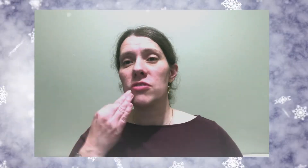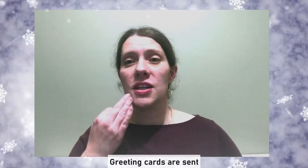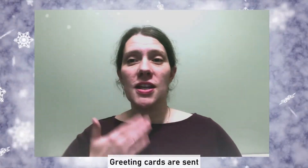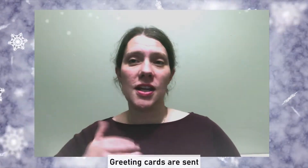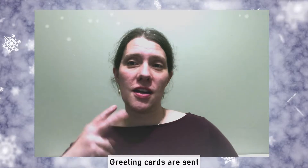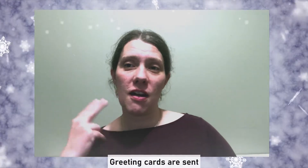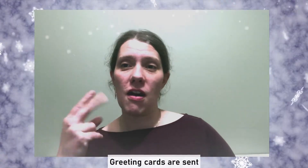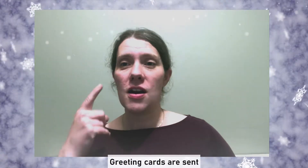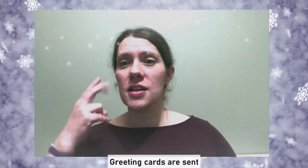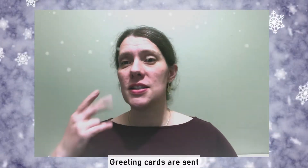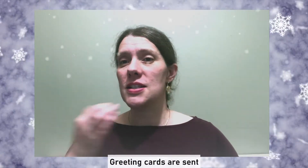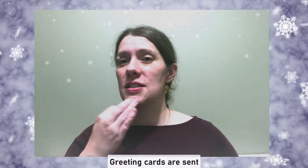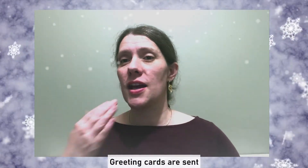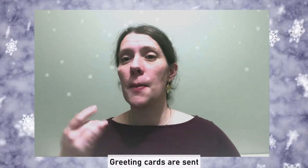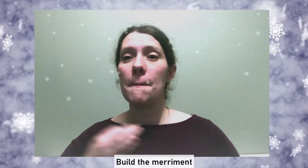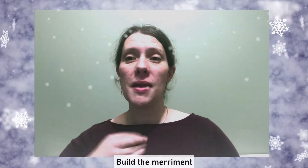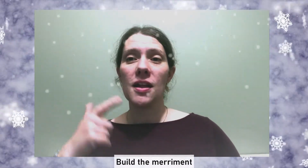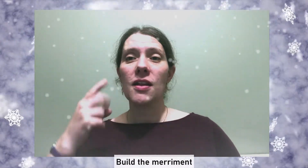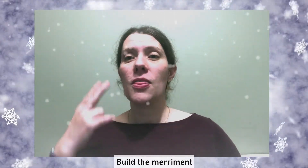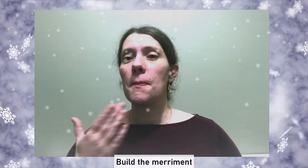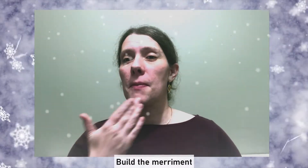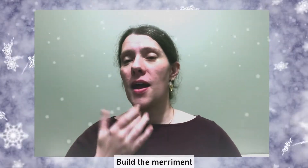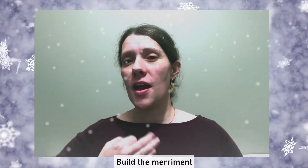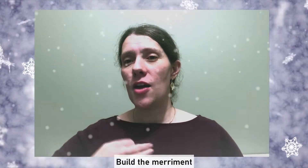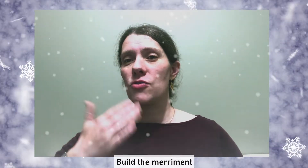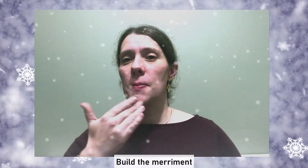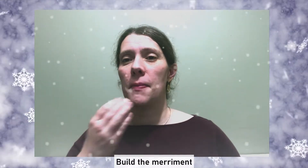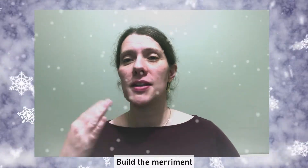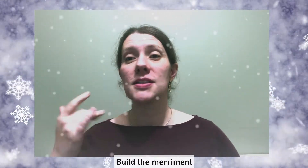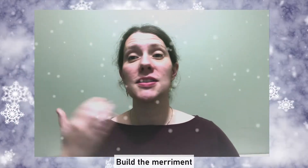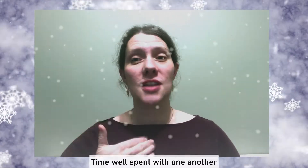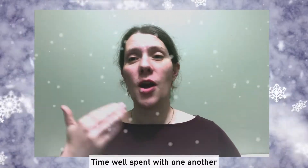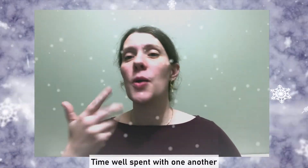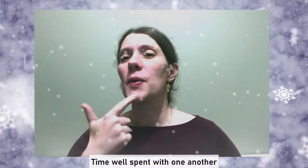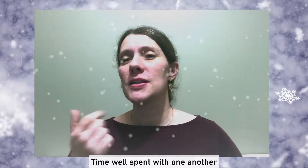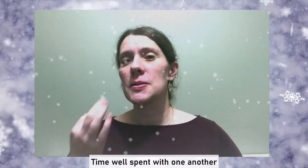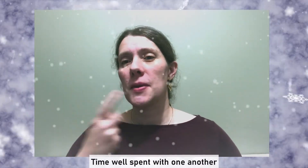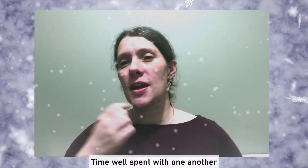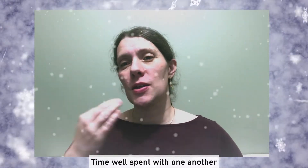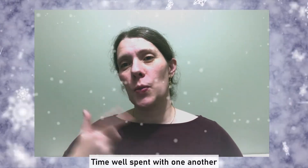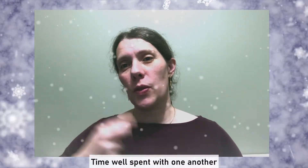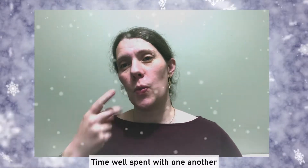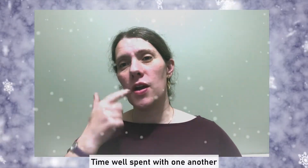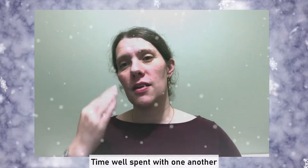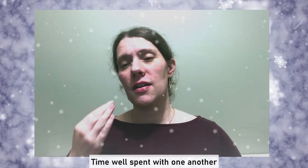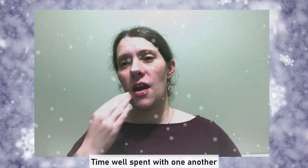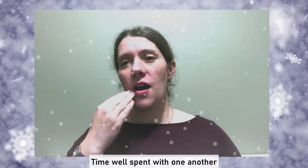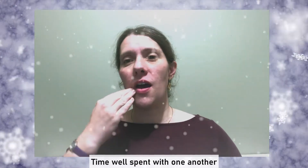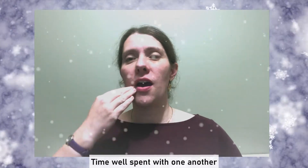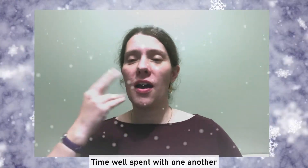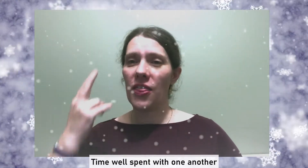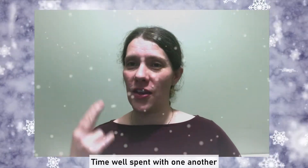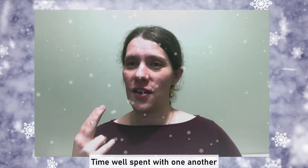Greeting cards are sent Build the merriment Time well spent with one another